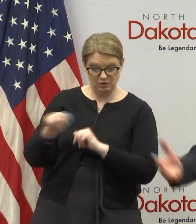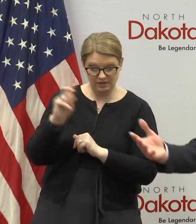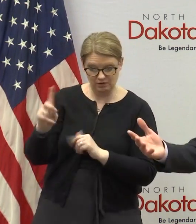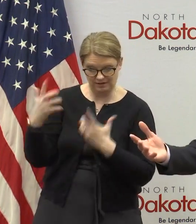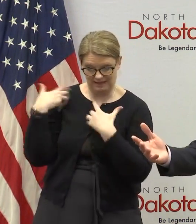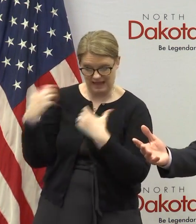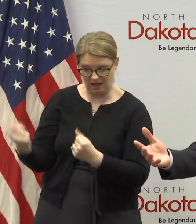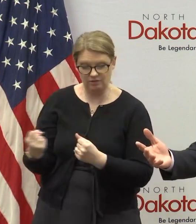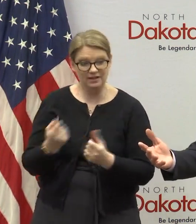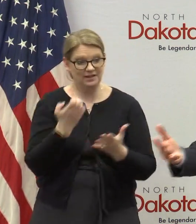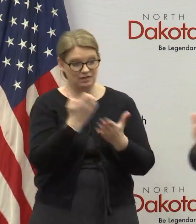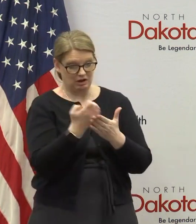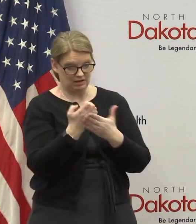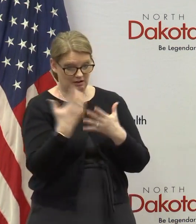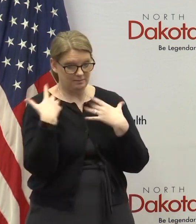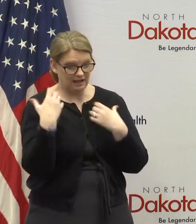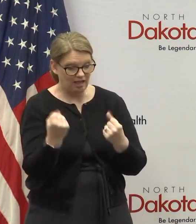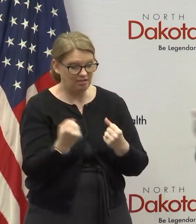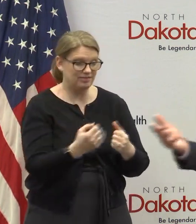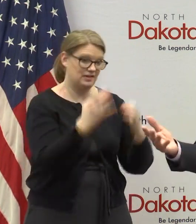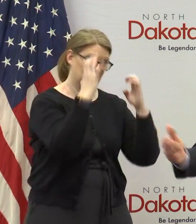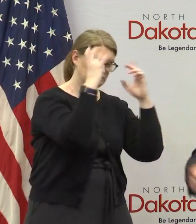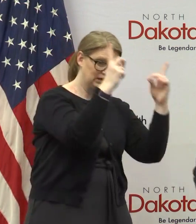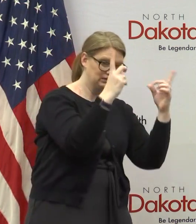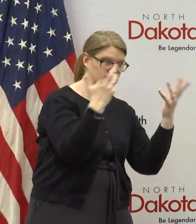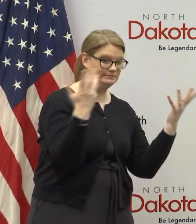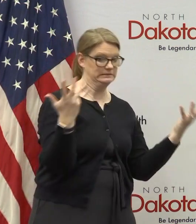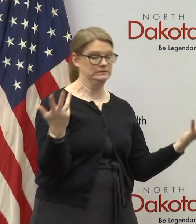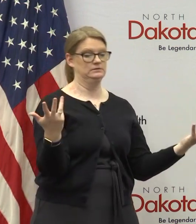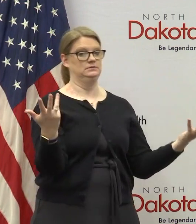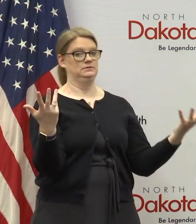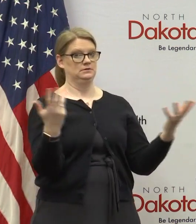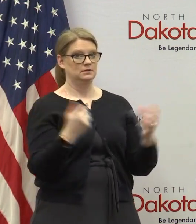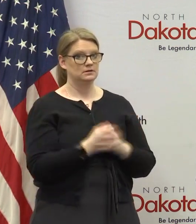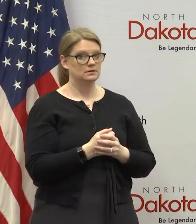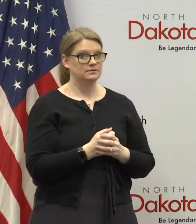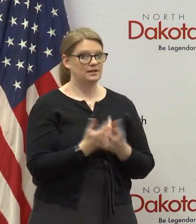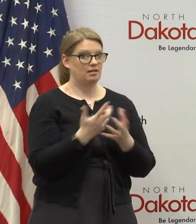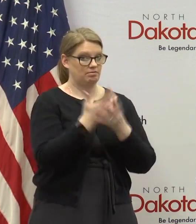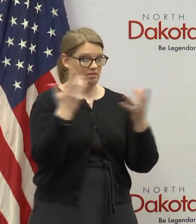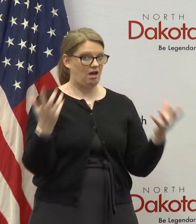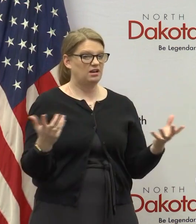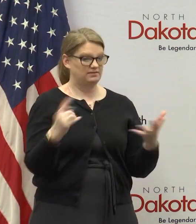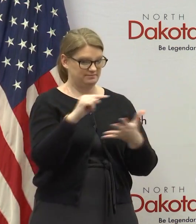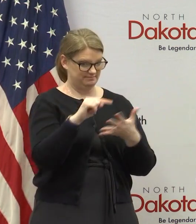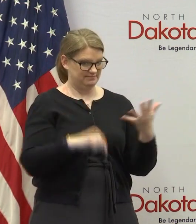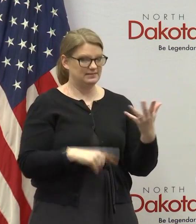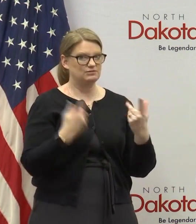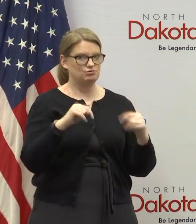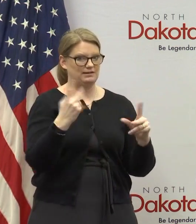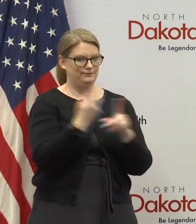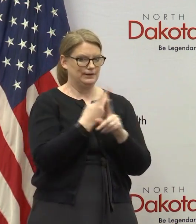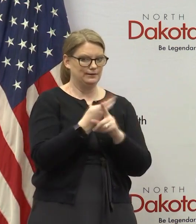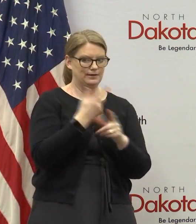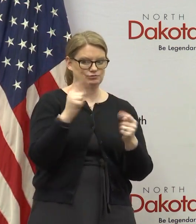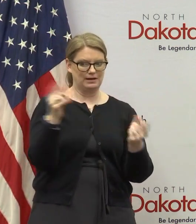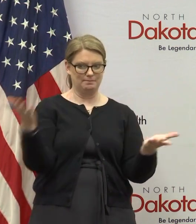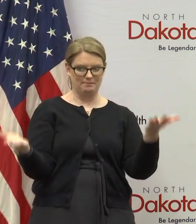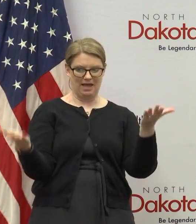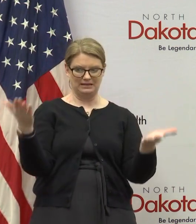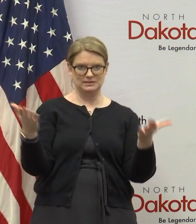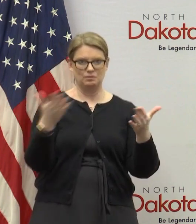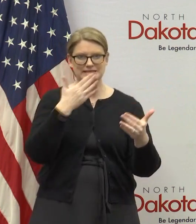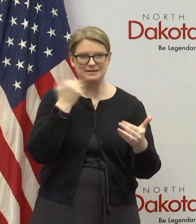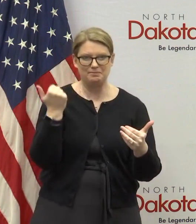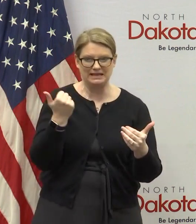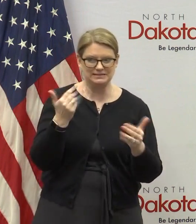health and their economic health their education uh there's a lot of a lot of things that we're trying to balance here but but again i just would